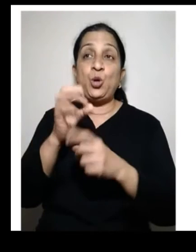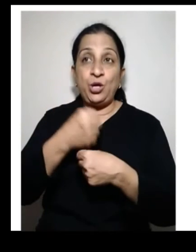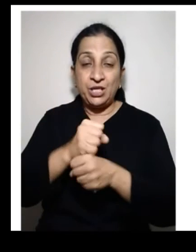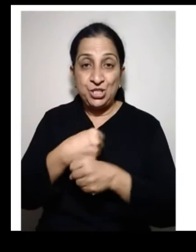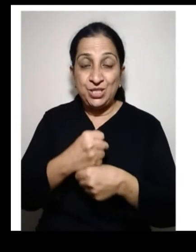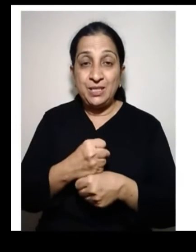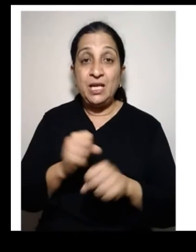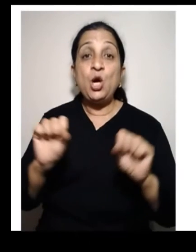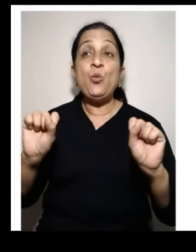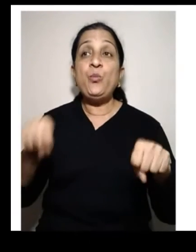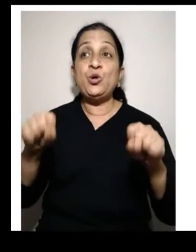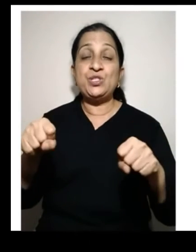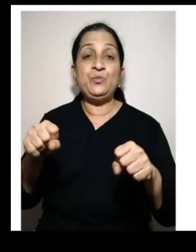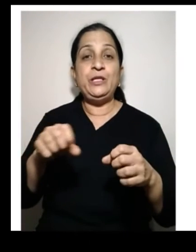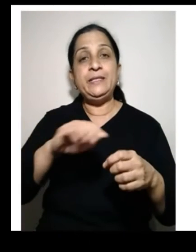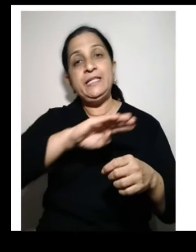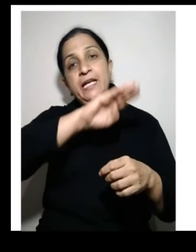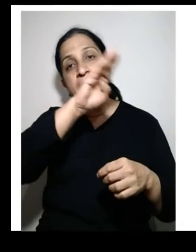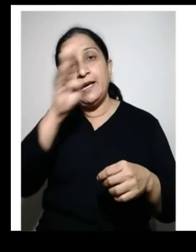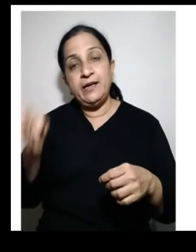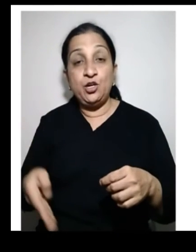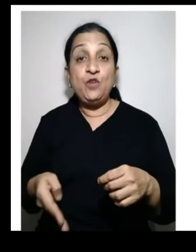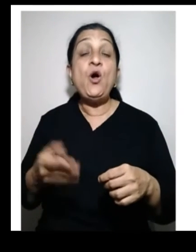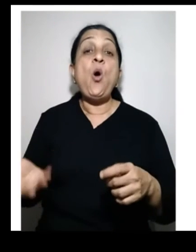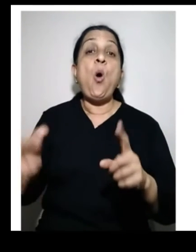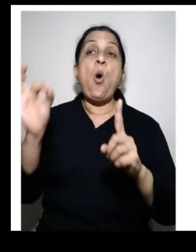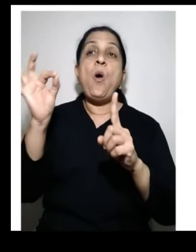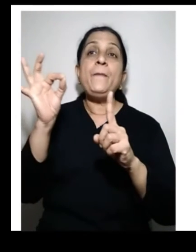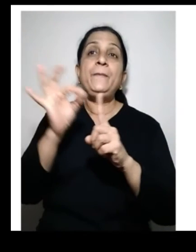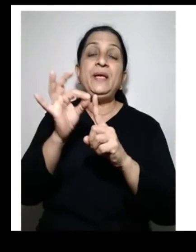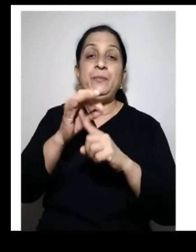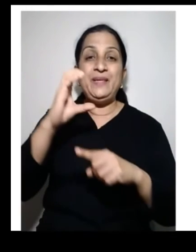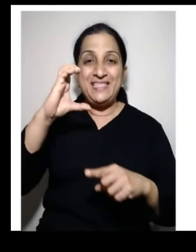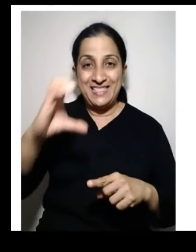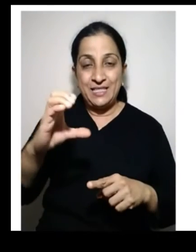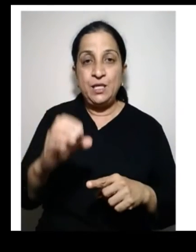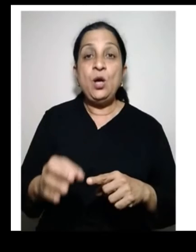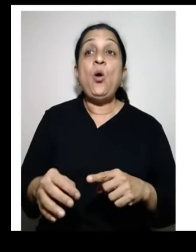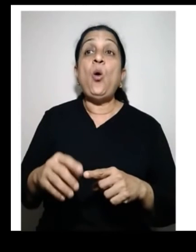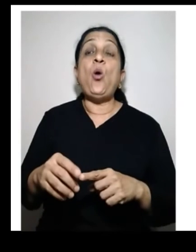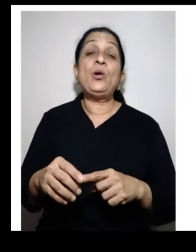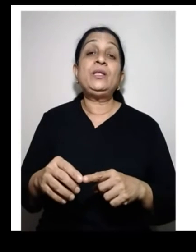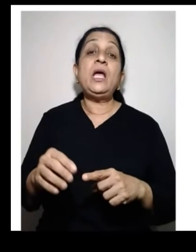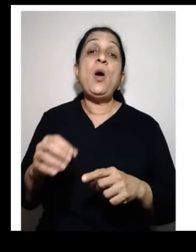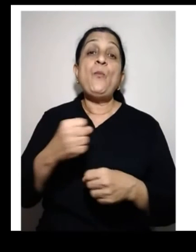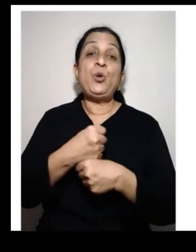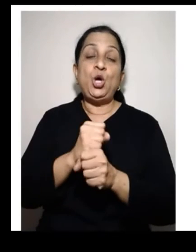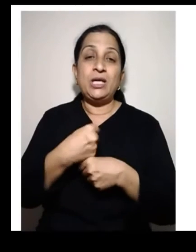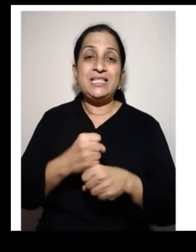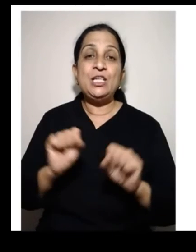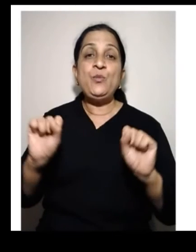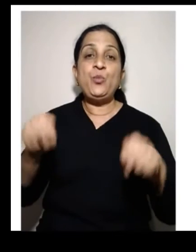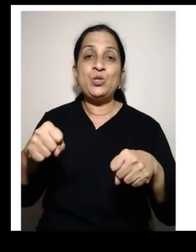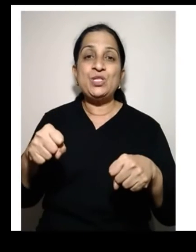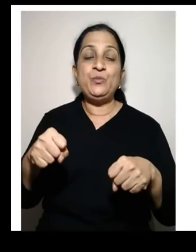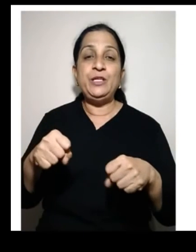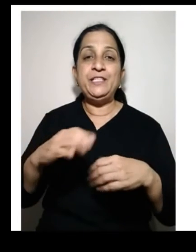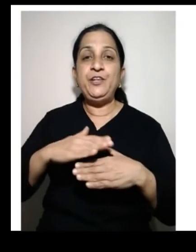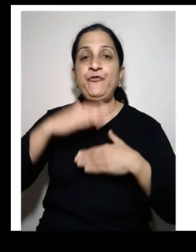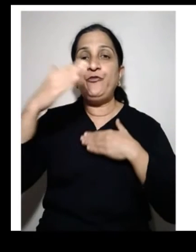Explain the Production Possibility Curve or PPC or the Production